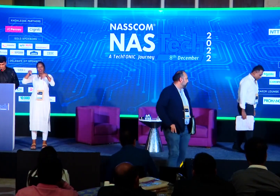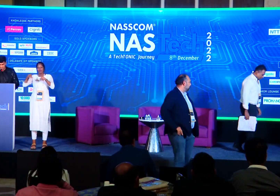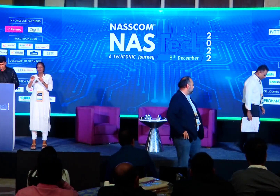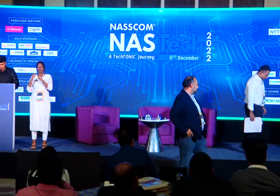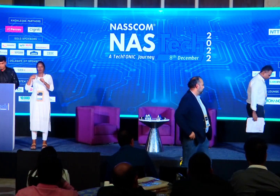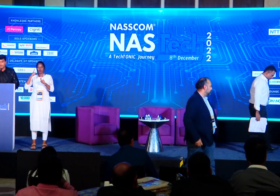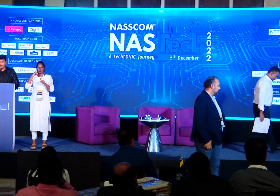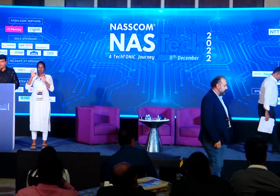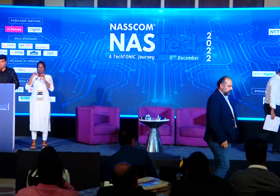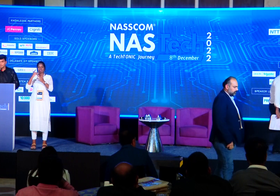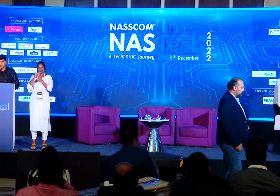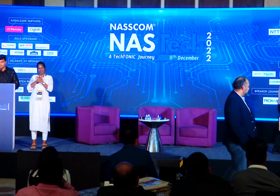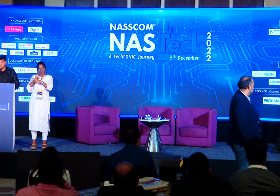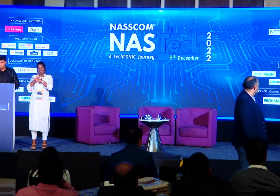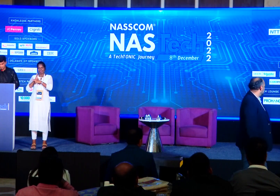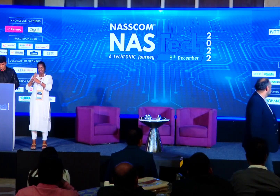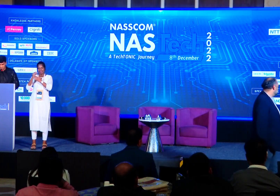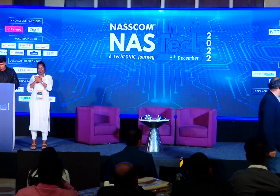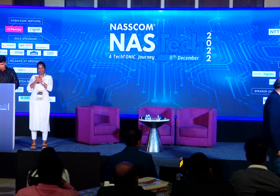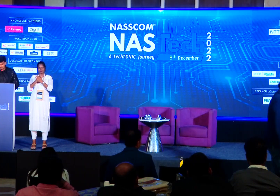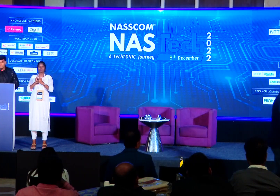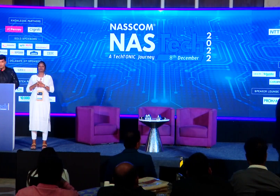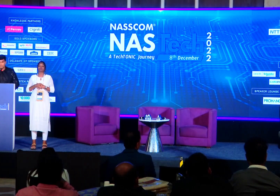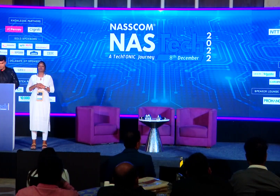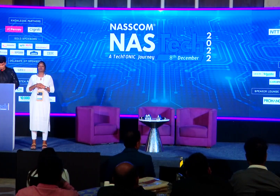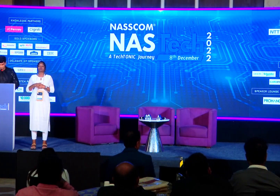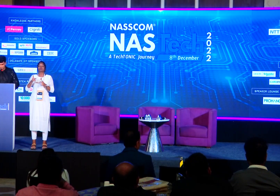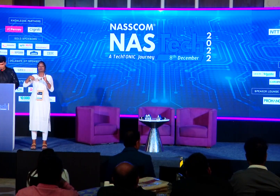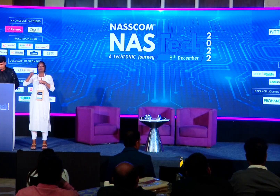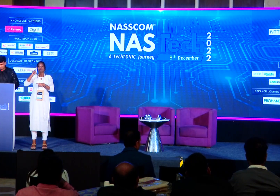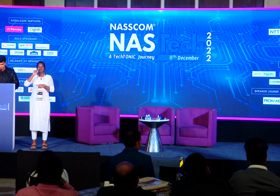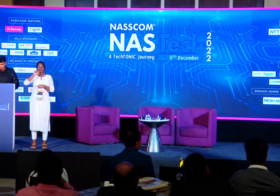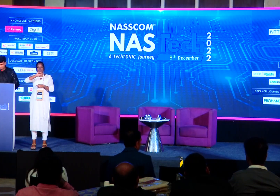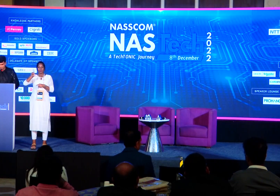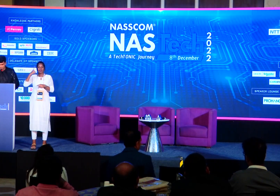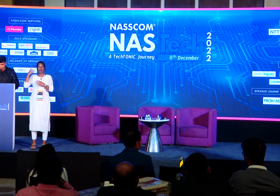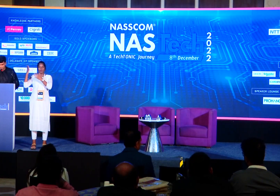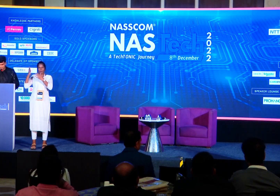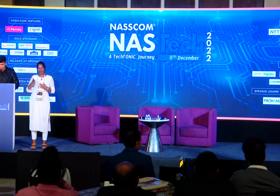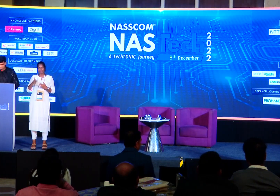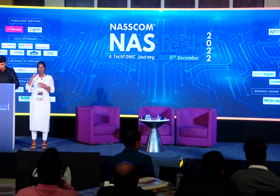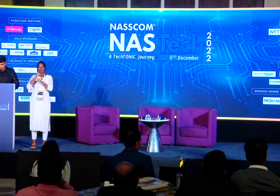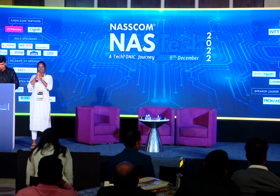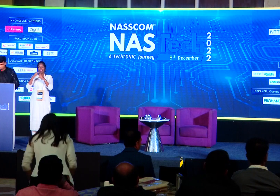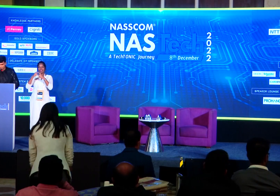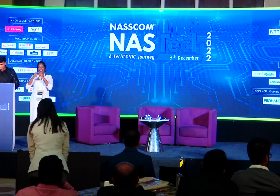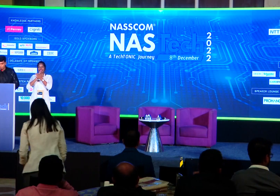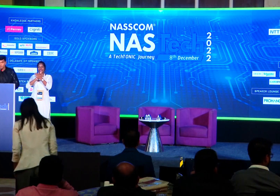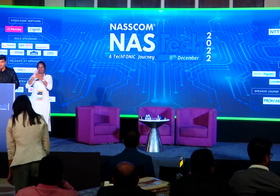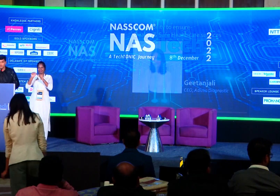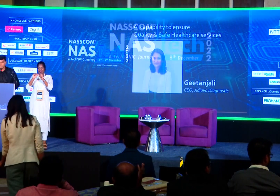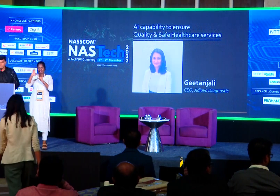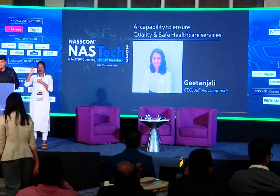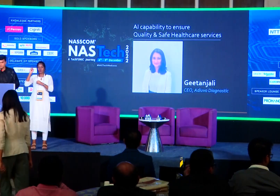quality and safe healthcare services. Ladies and gentlemen, please put your hands together and welcome Ms. Geetanjali, the CEO of